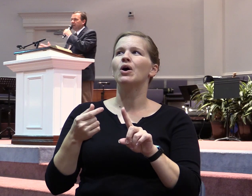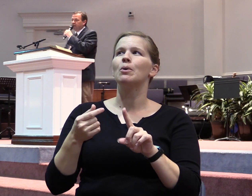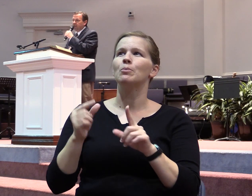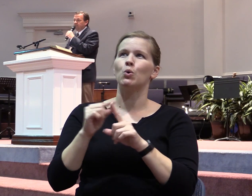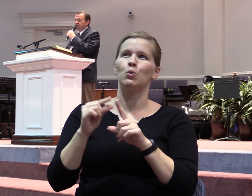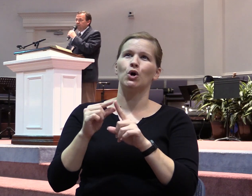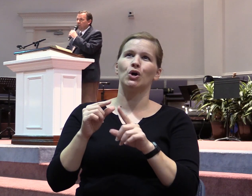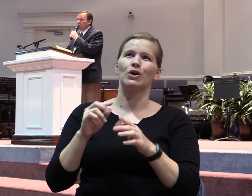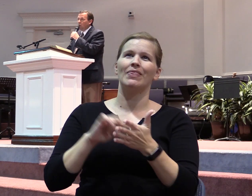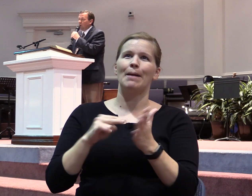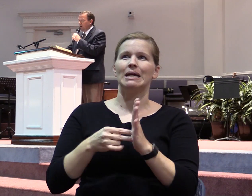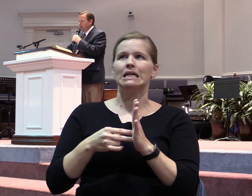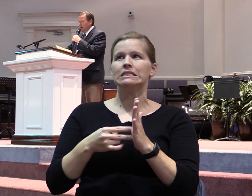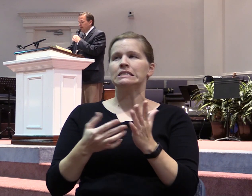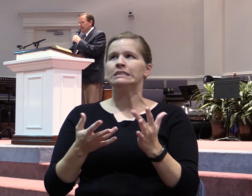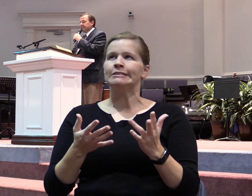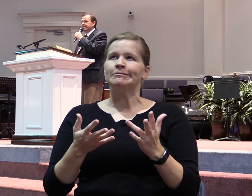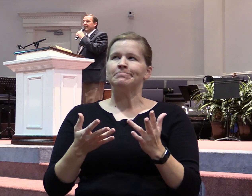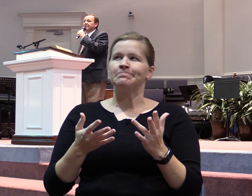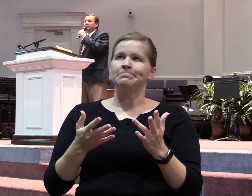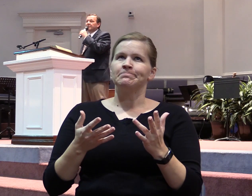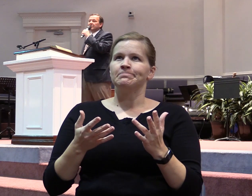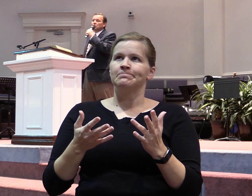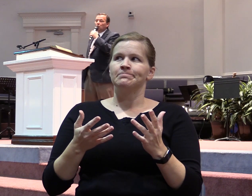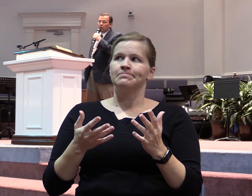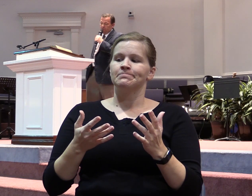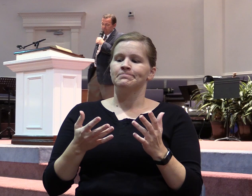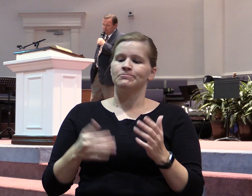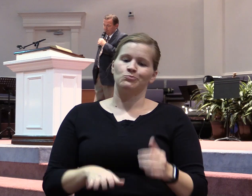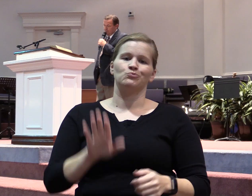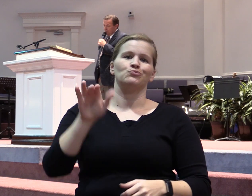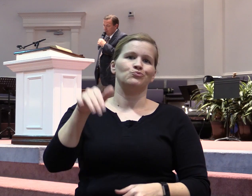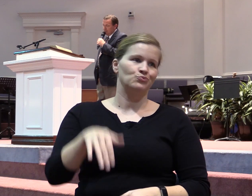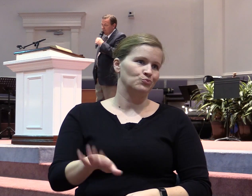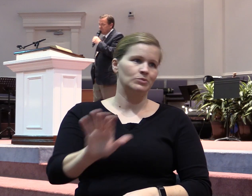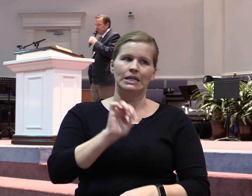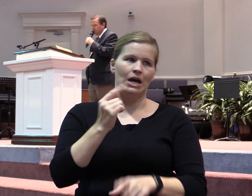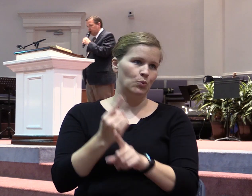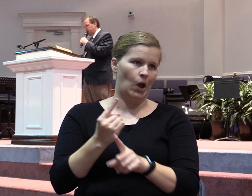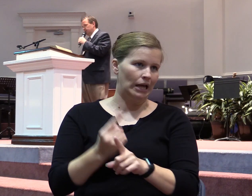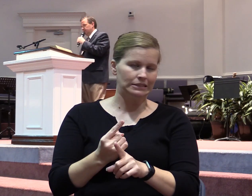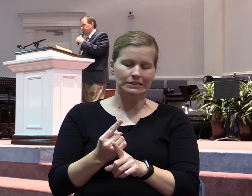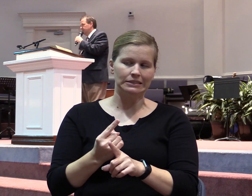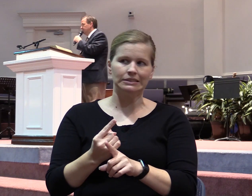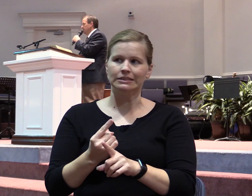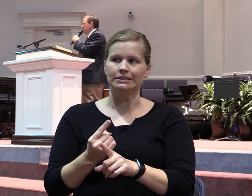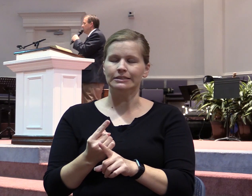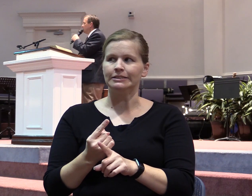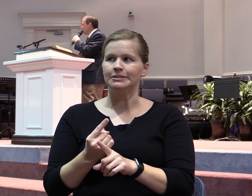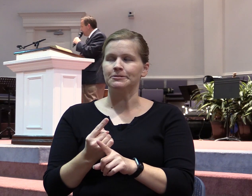or a state of disorder, dissension, disturbance.